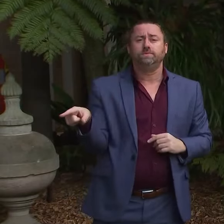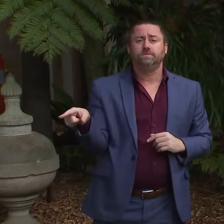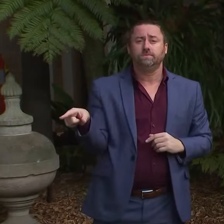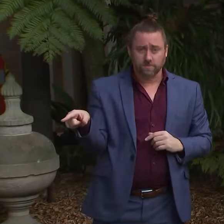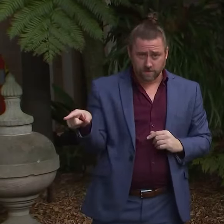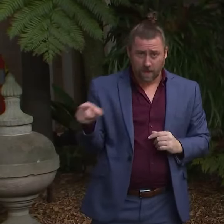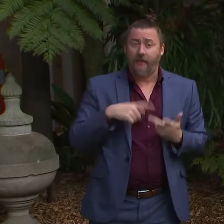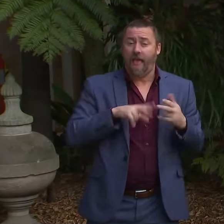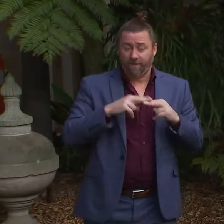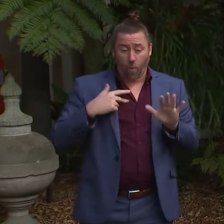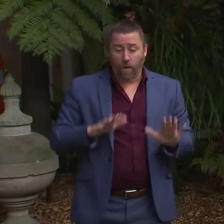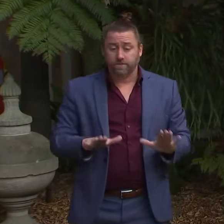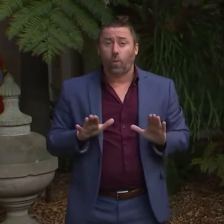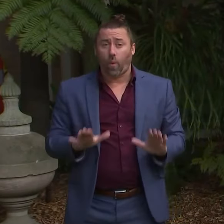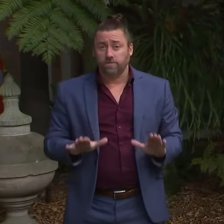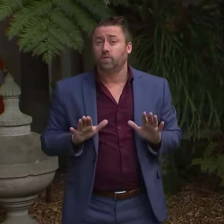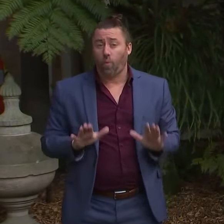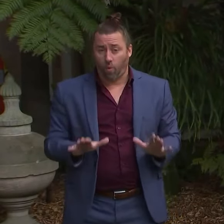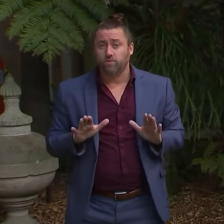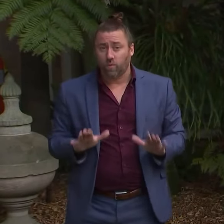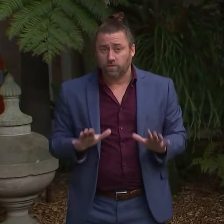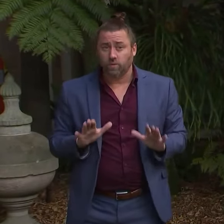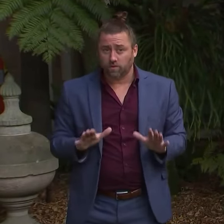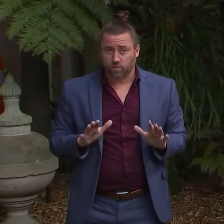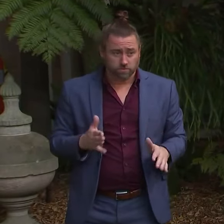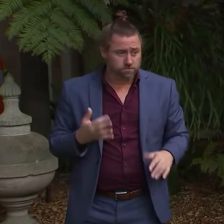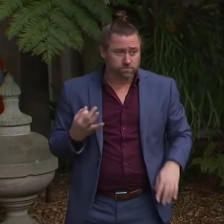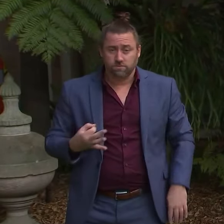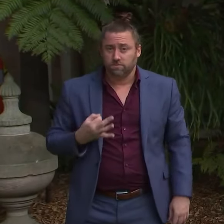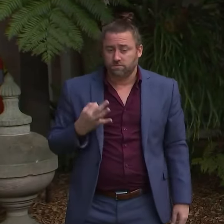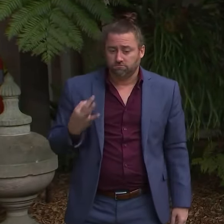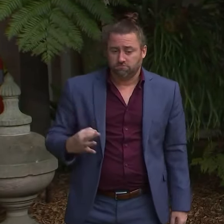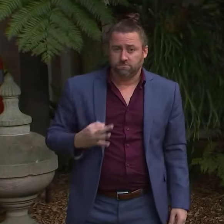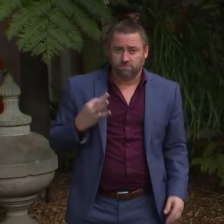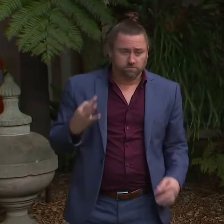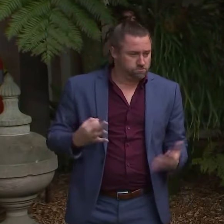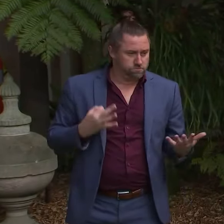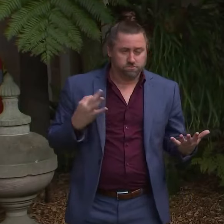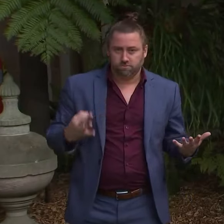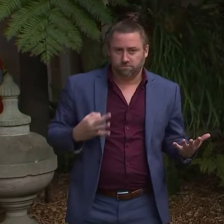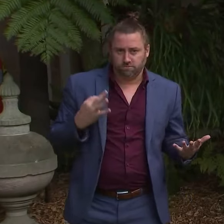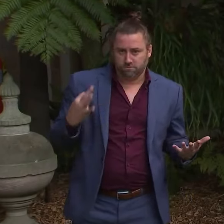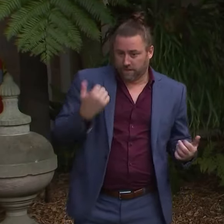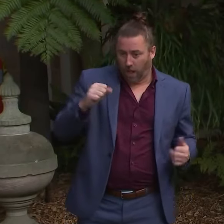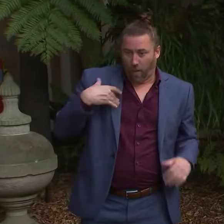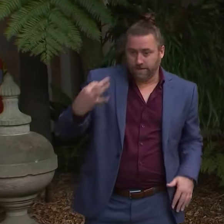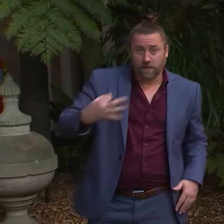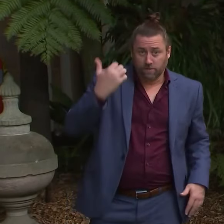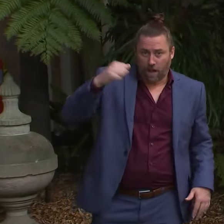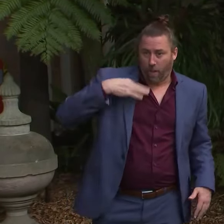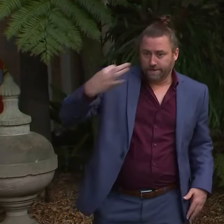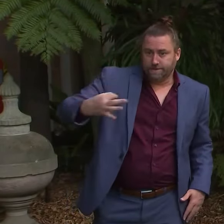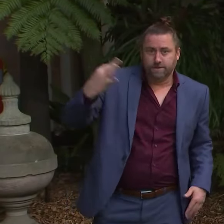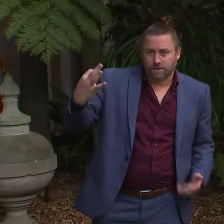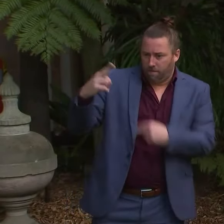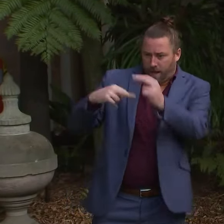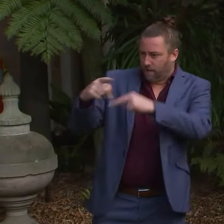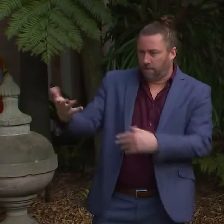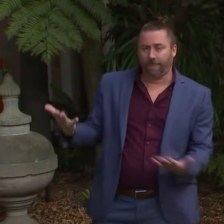dedicated specific purpose-built facility. We'd still be waiting. We would still be waiting.